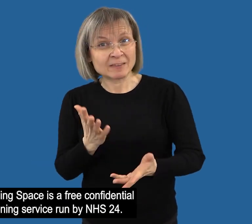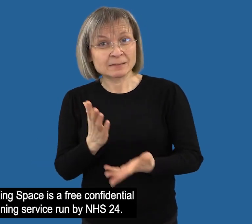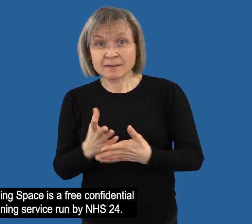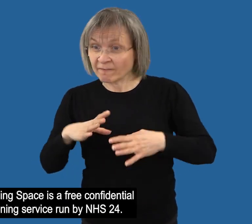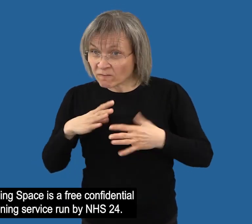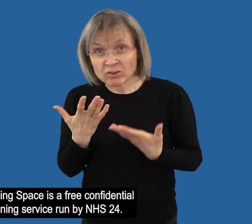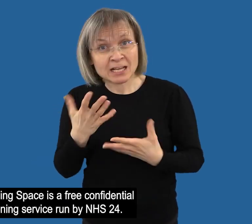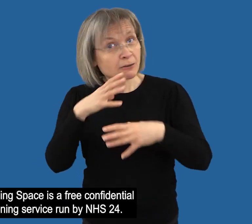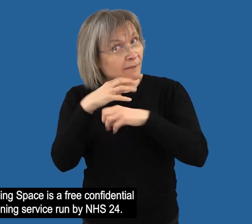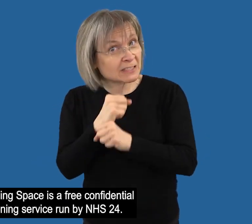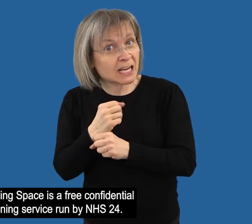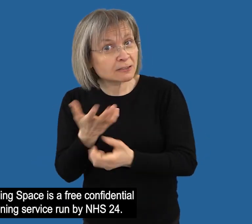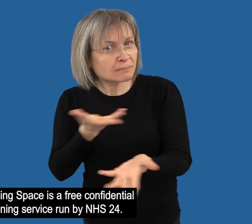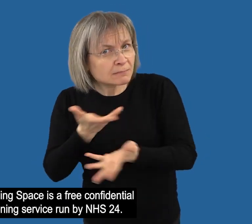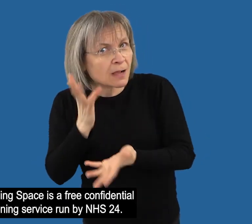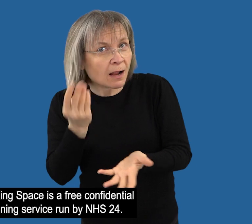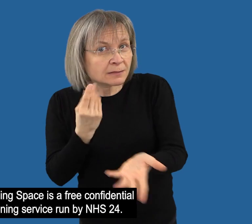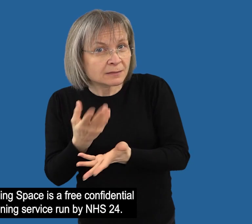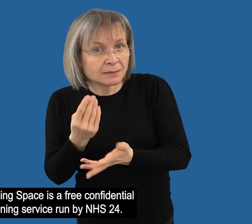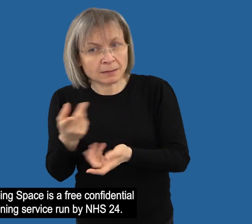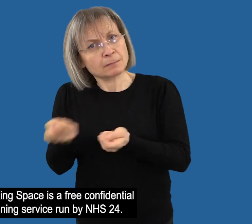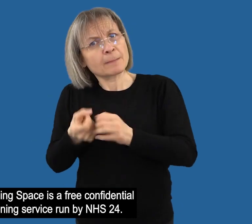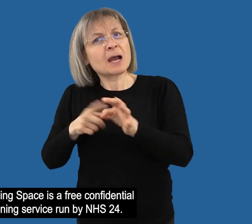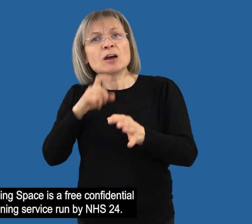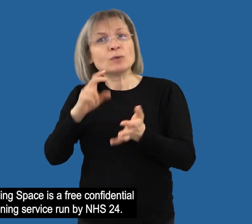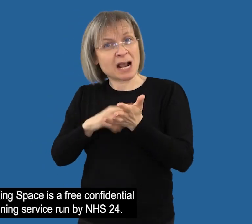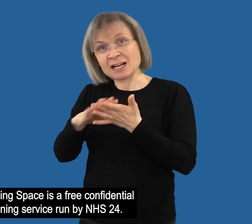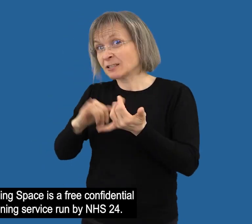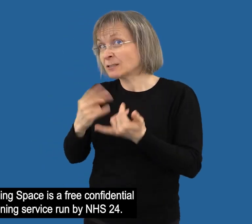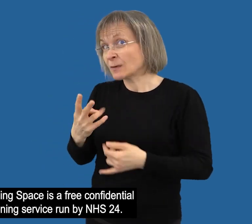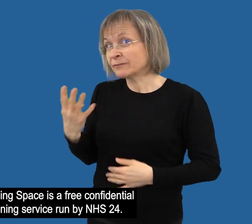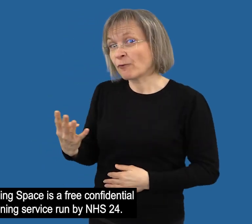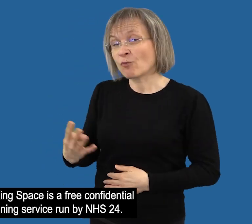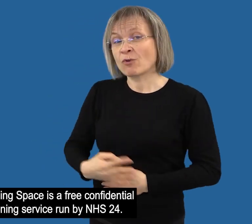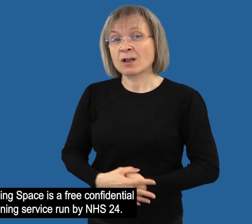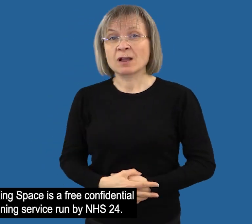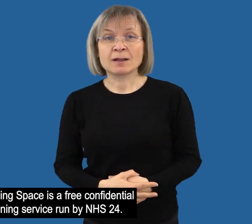Breathing Space is a free confidential listening service, run by NHS24